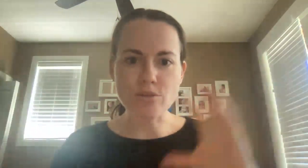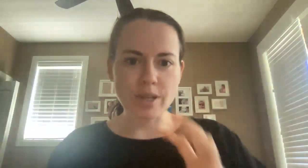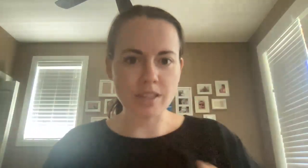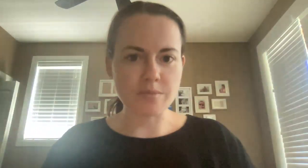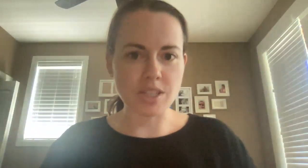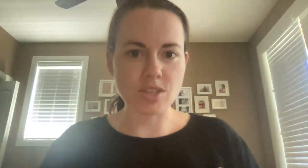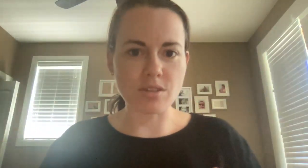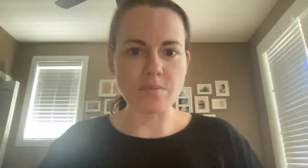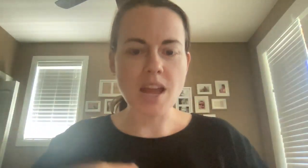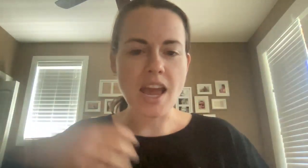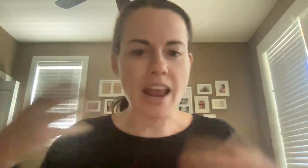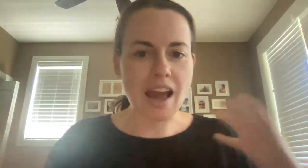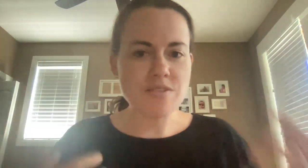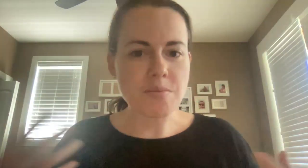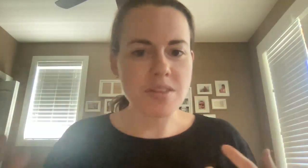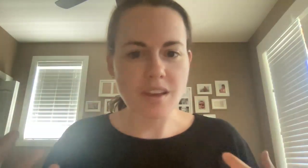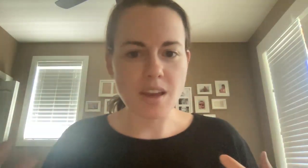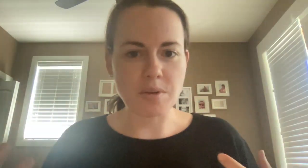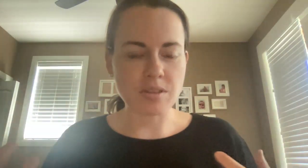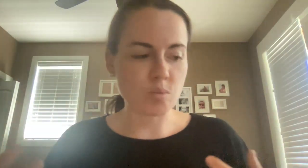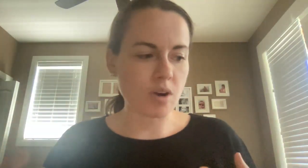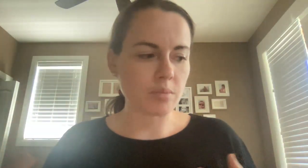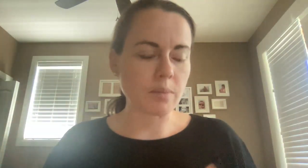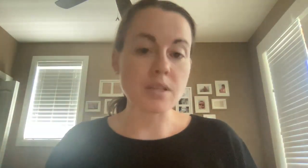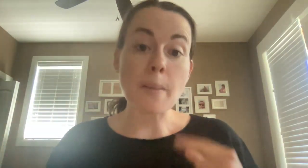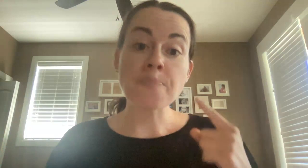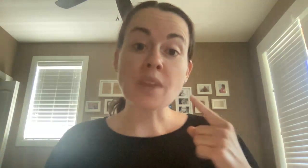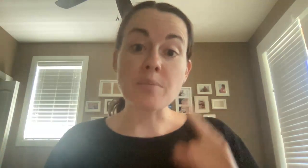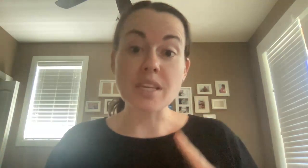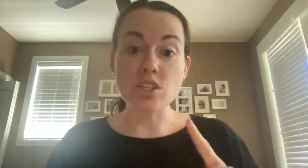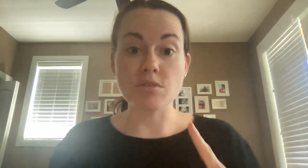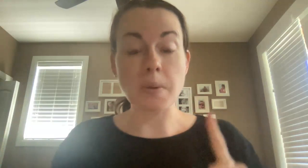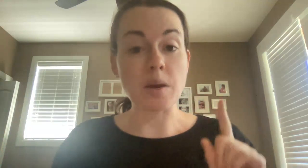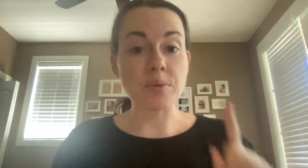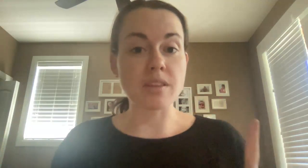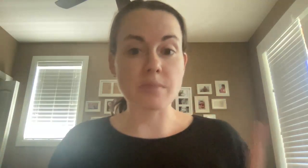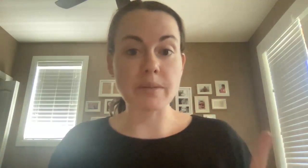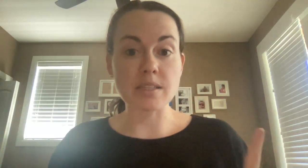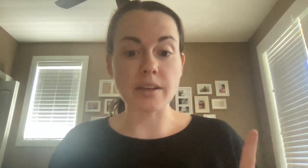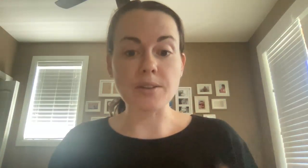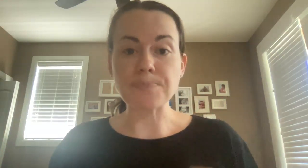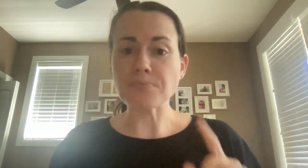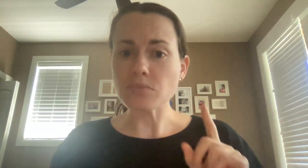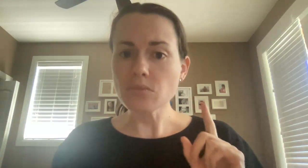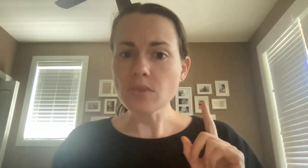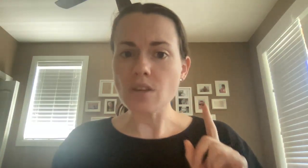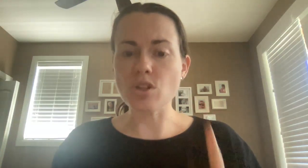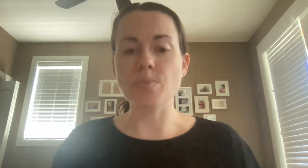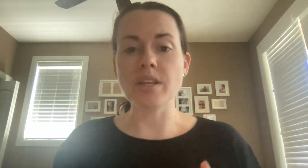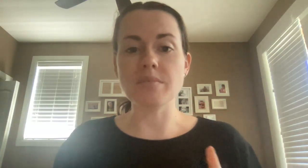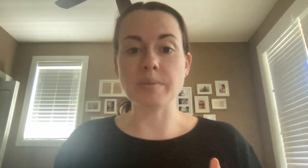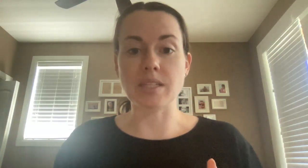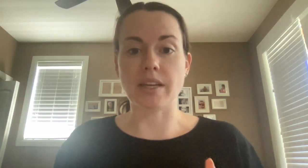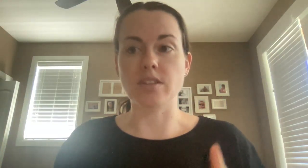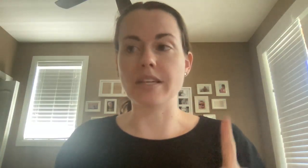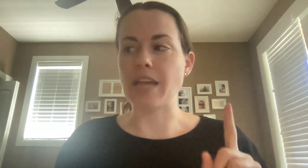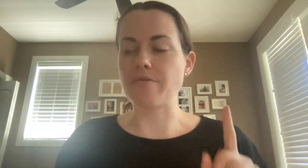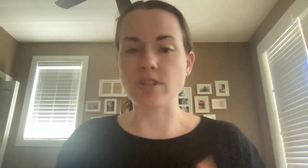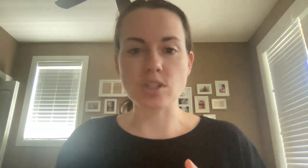curriculum into them and have them thinking about these problems. But the issue is we got to break the mimic cycle. So to break the mimic cycle in that first